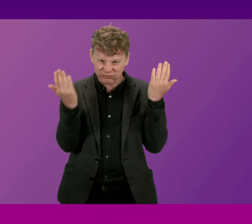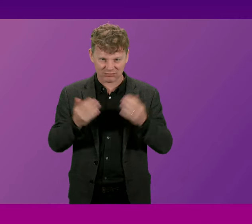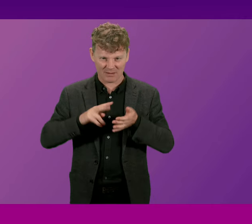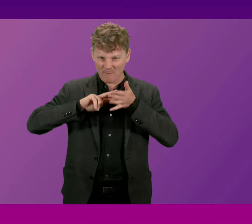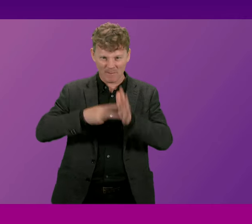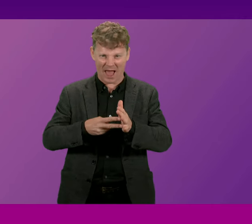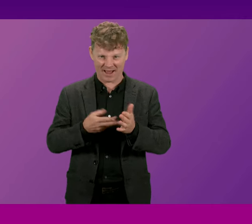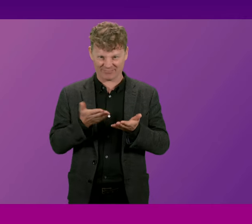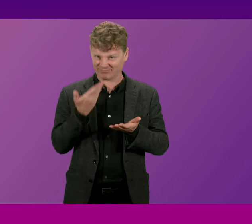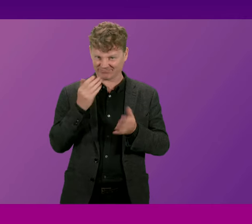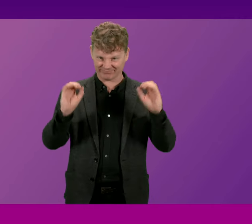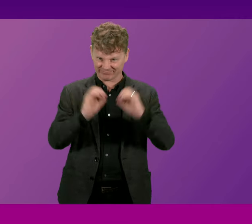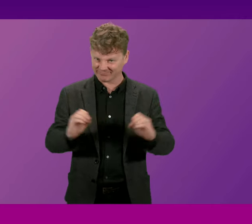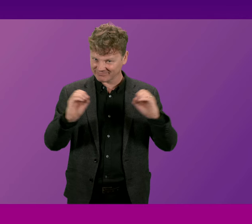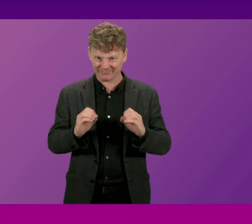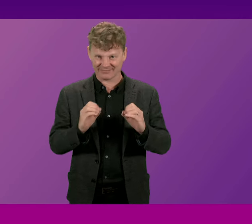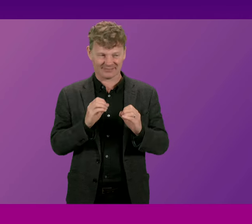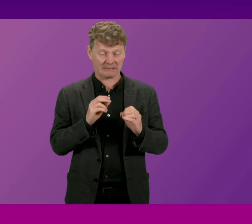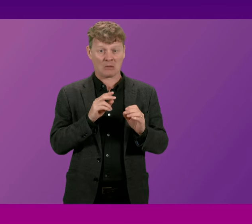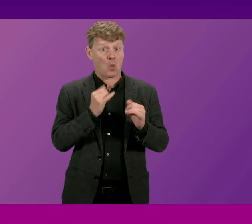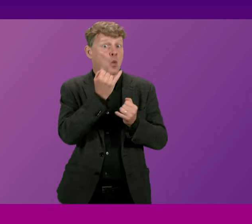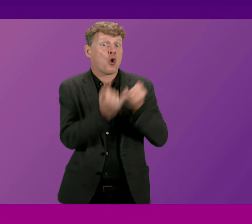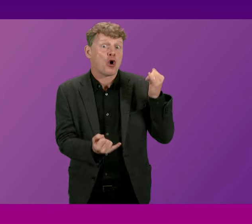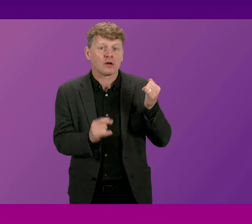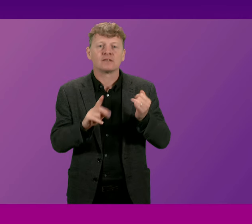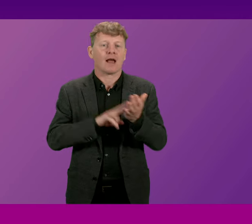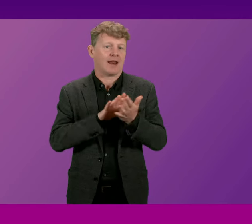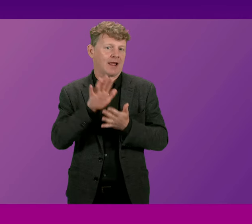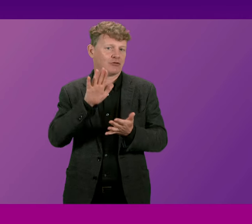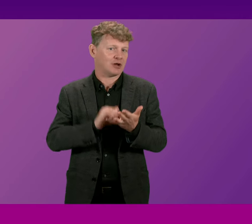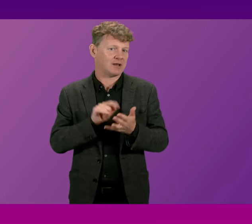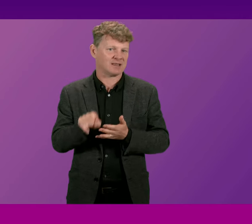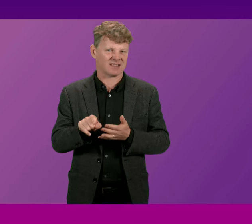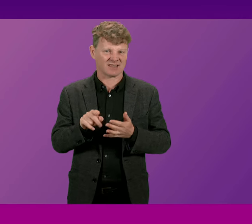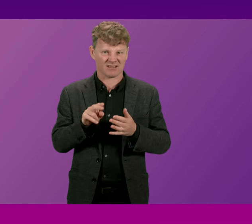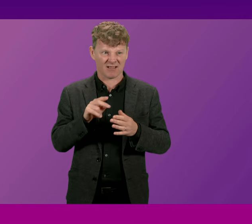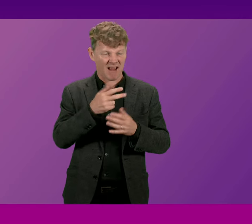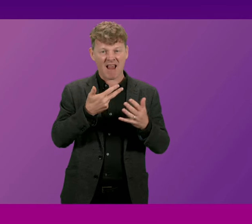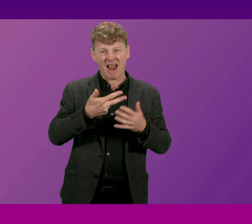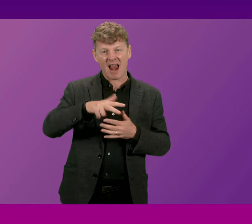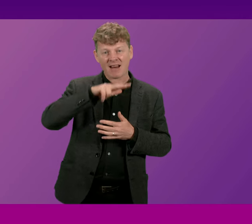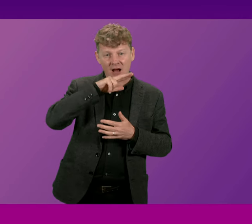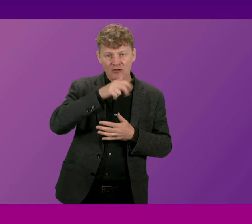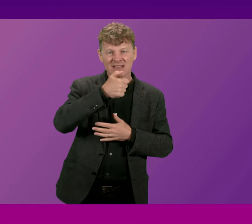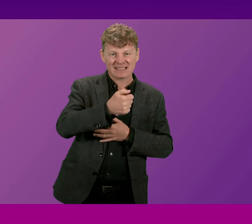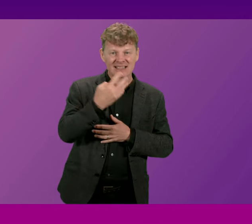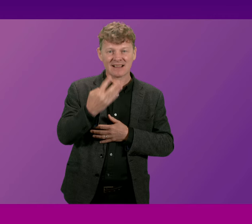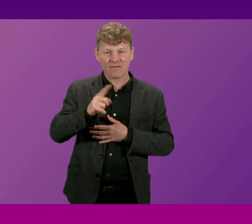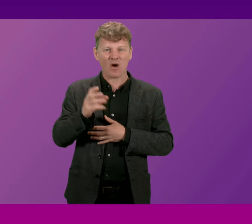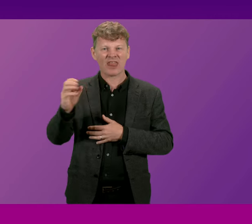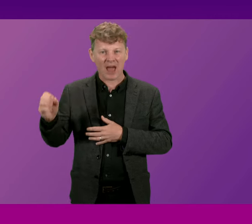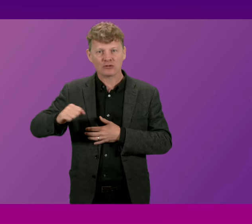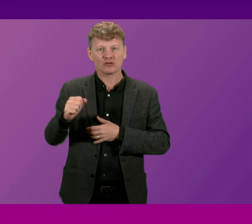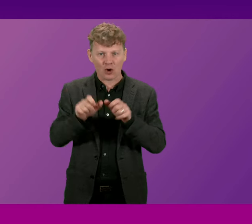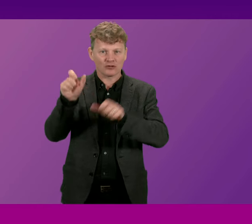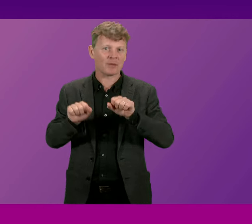was that more glaring than for our NHS. On their watch over 864,000 Scots are on an NHS